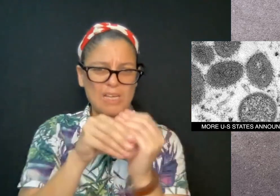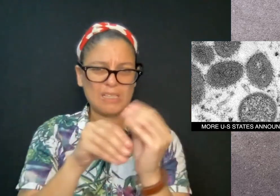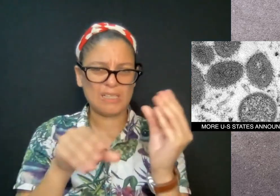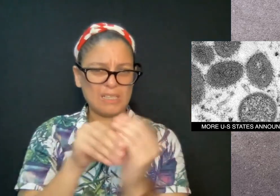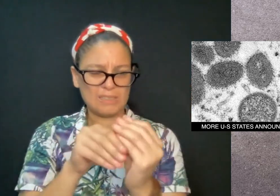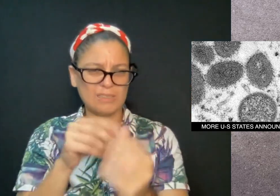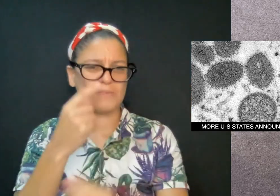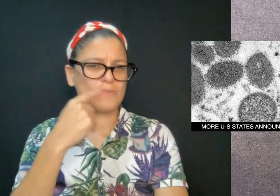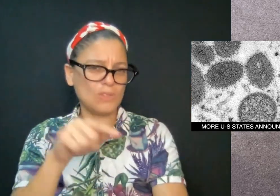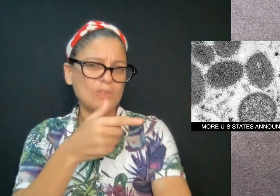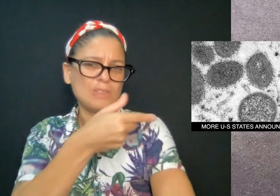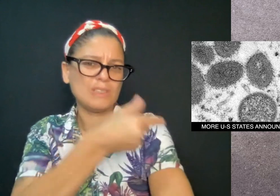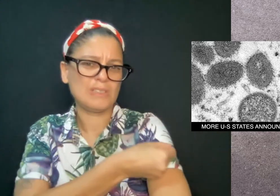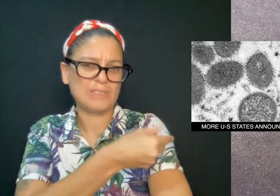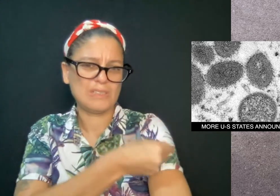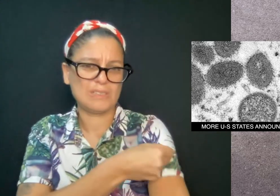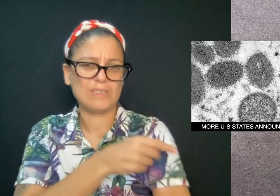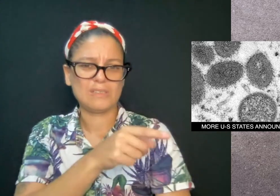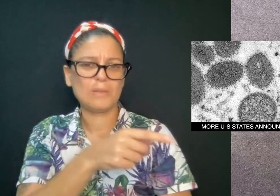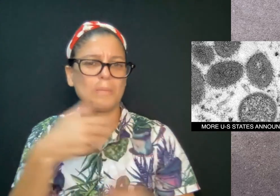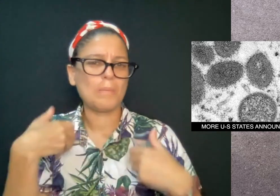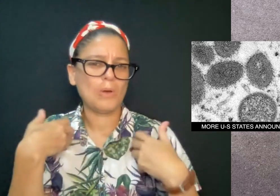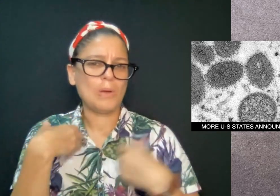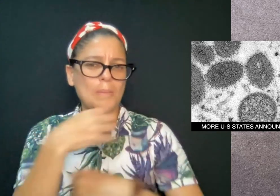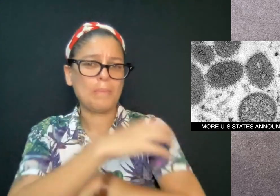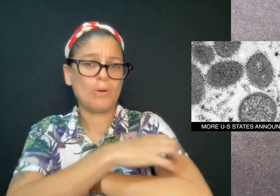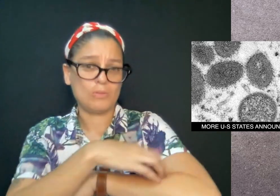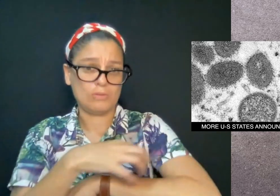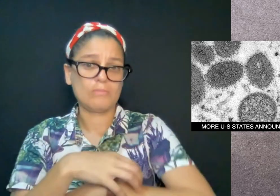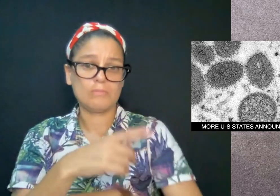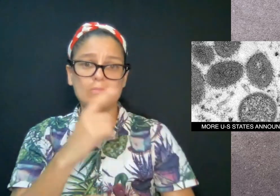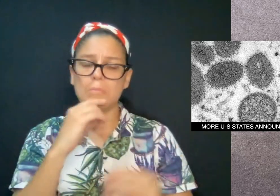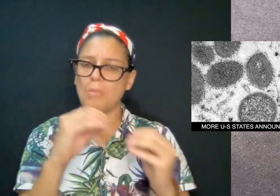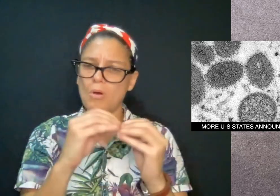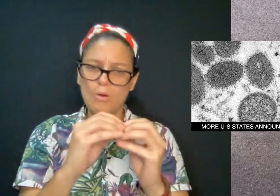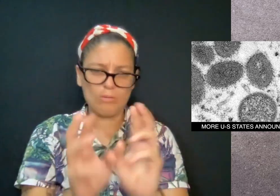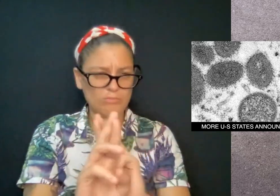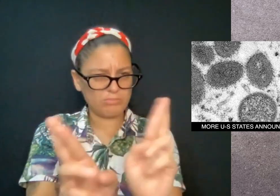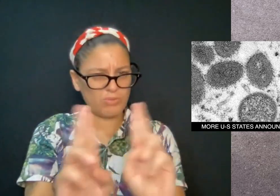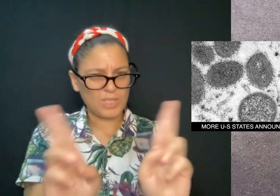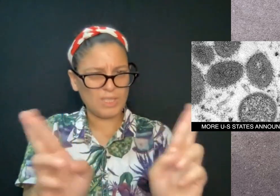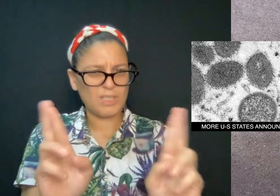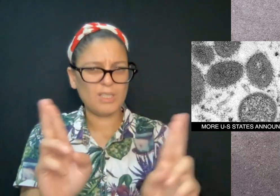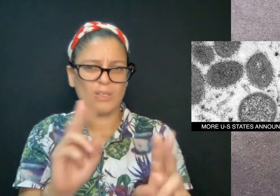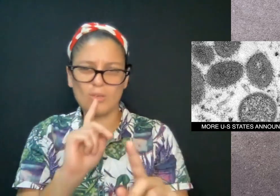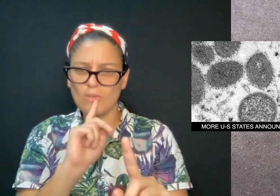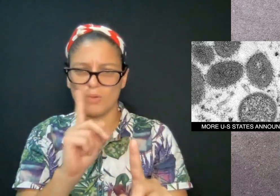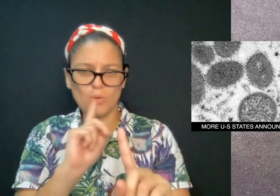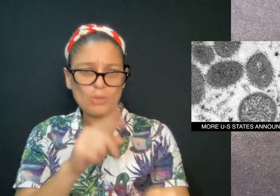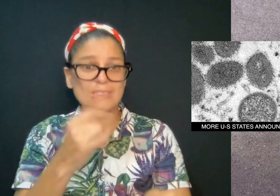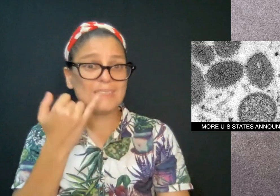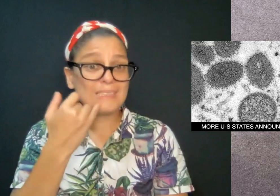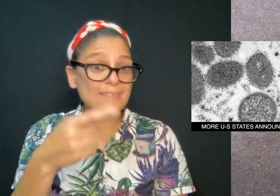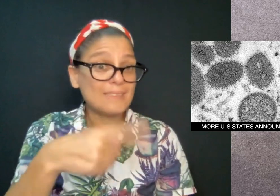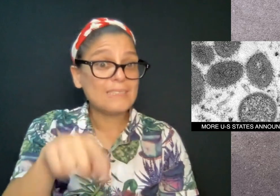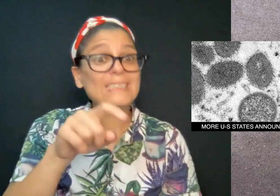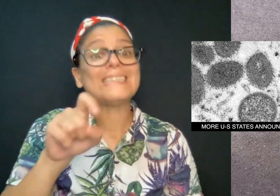in skin-to-skin contact with bodily fluids. The U.S. ordered 300,000 additional